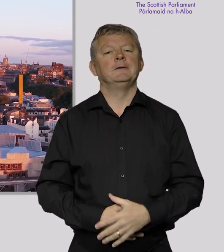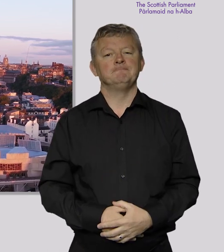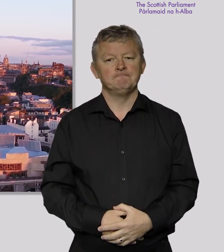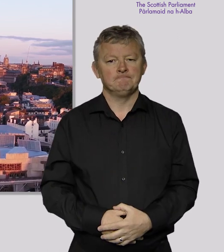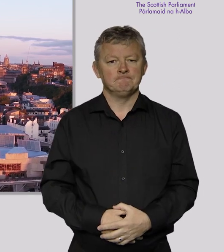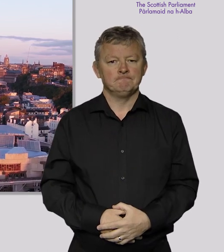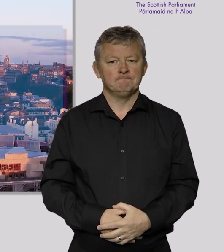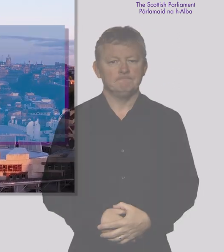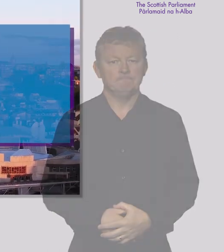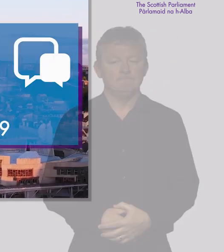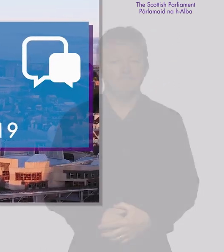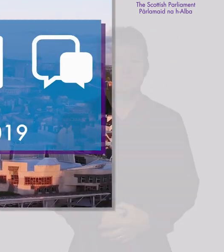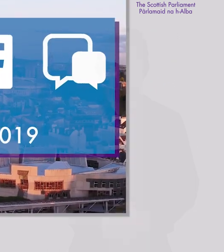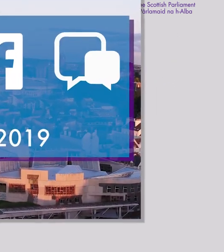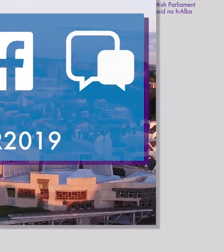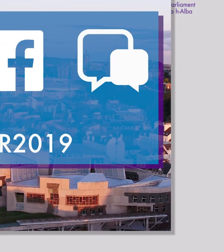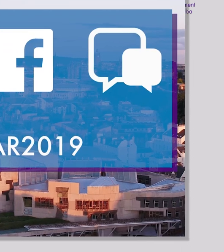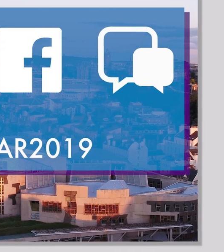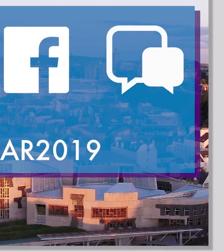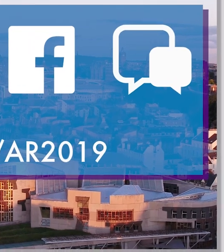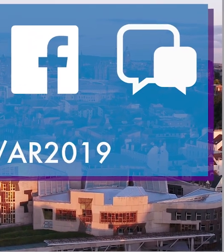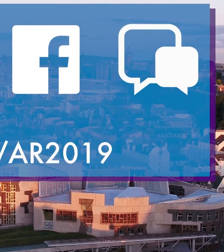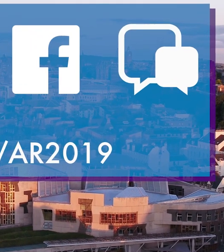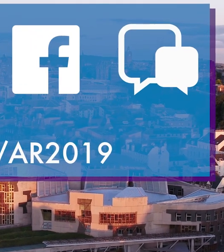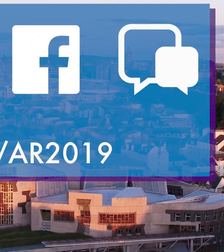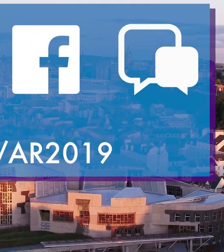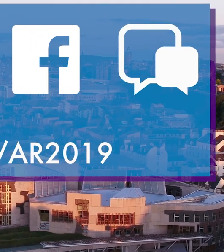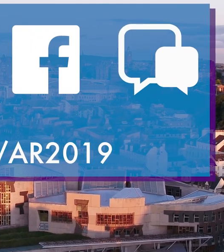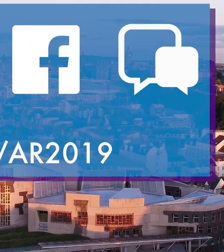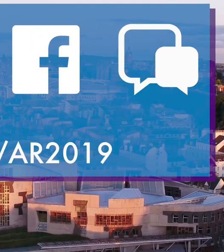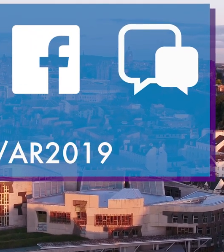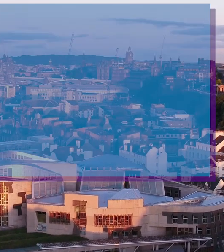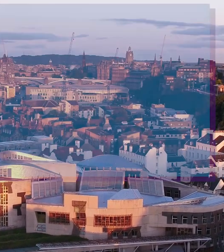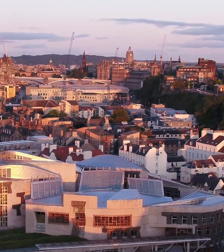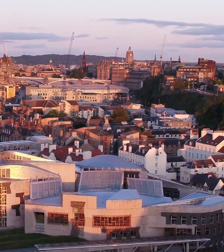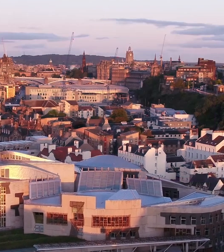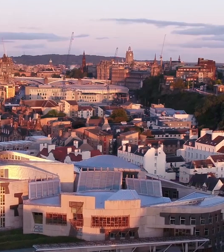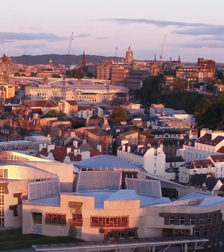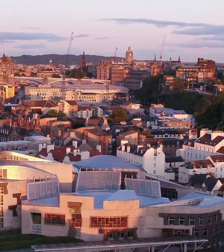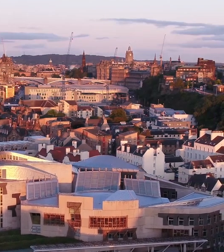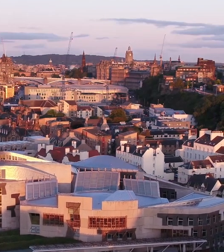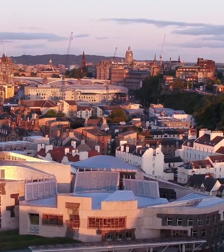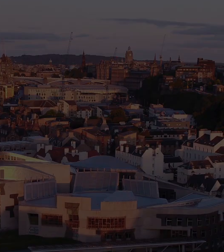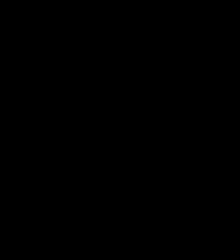New Year's Day Transformers Year's Day You